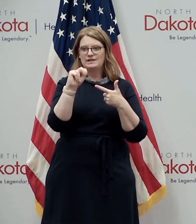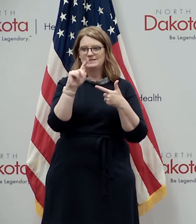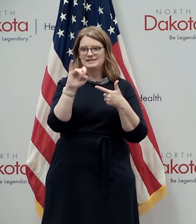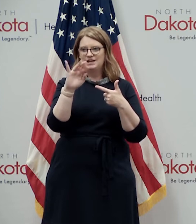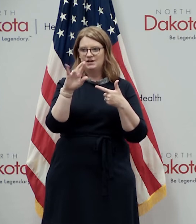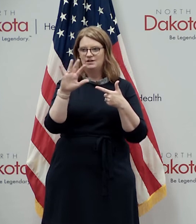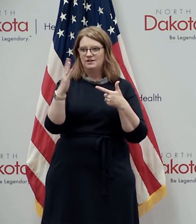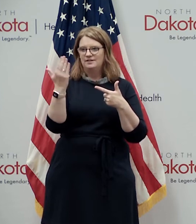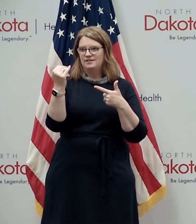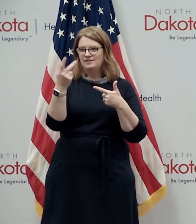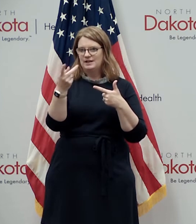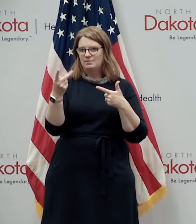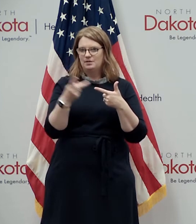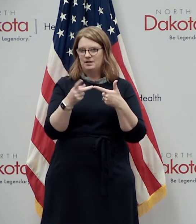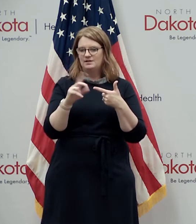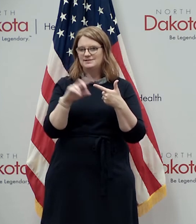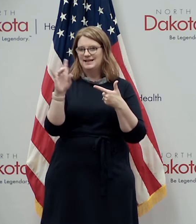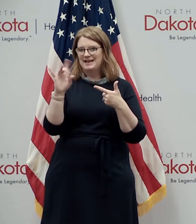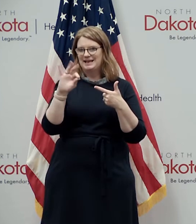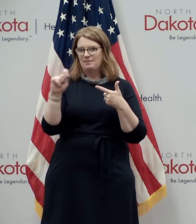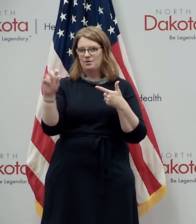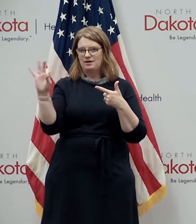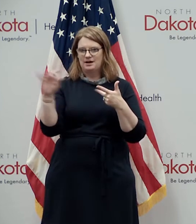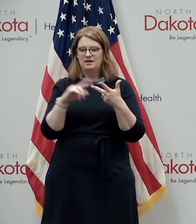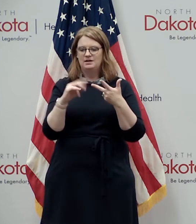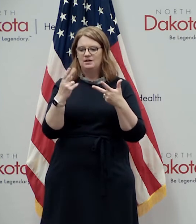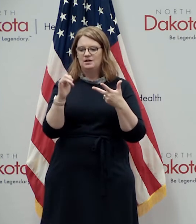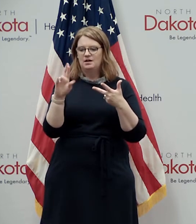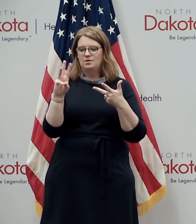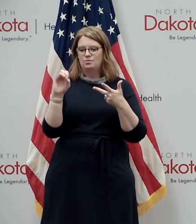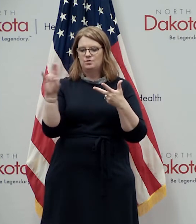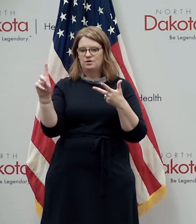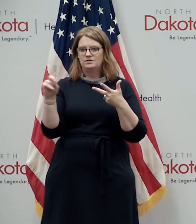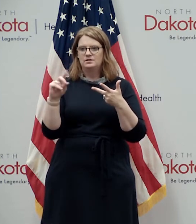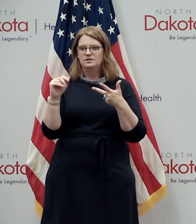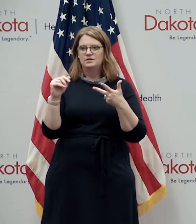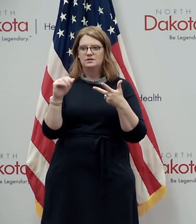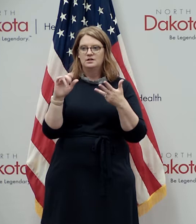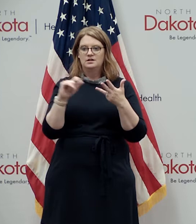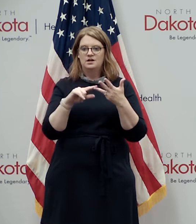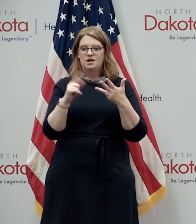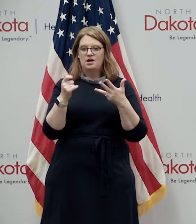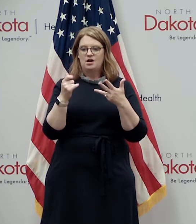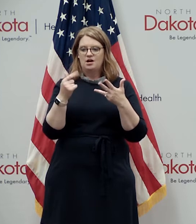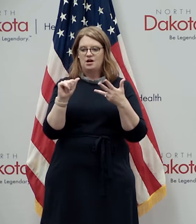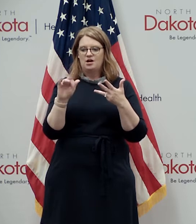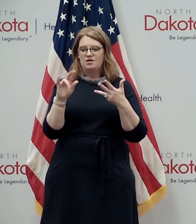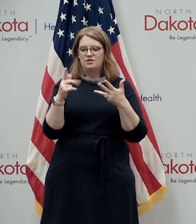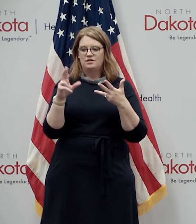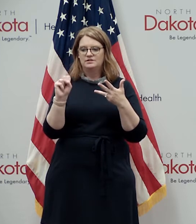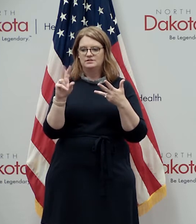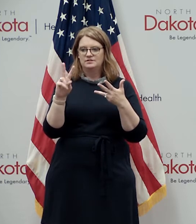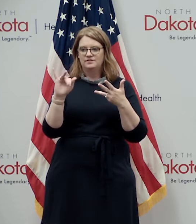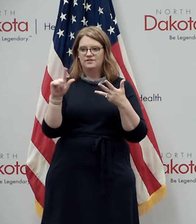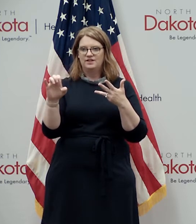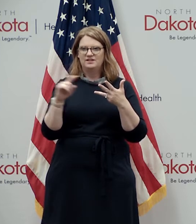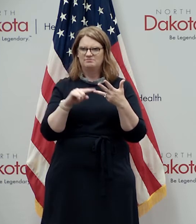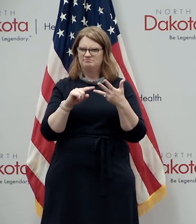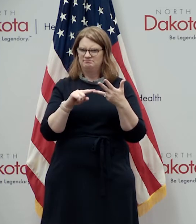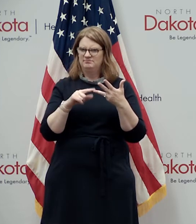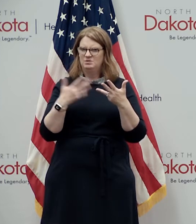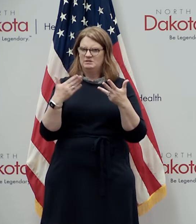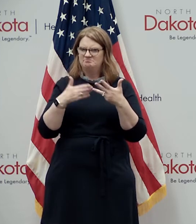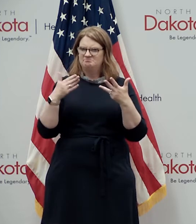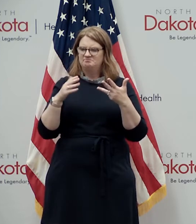is in 15th place at 89.9 harwood at 89.3 argusville uh one of our old arch rivals